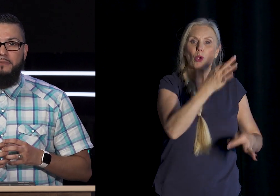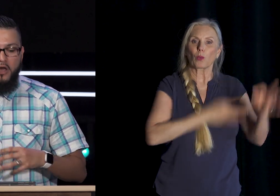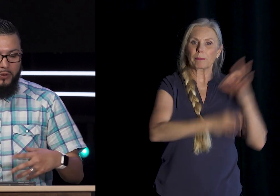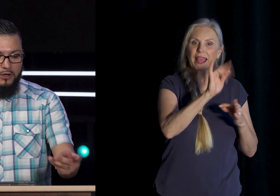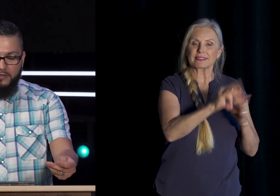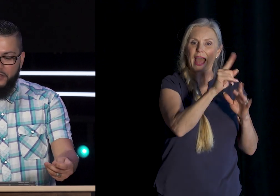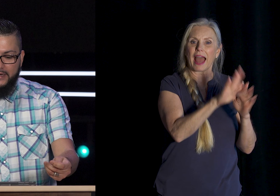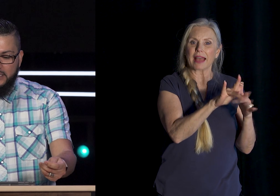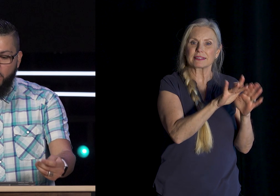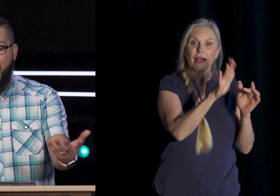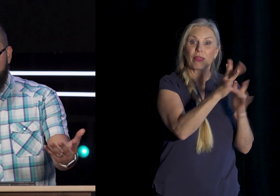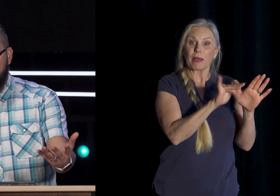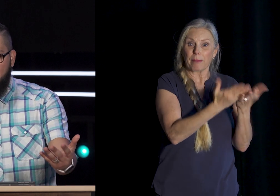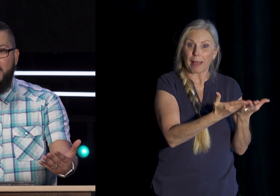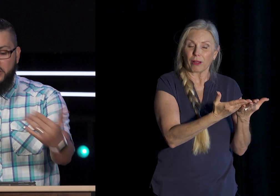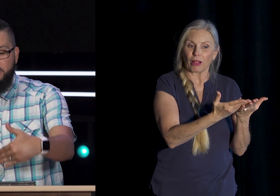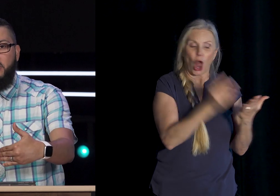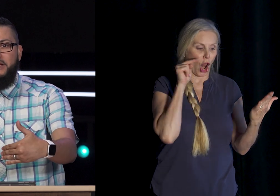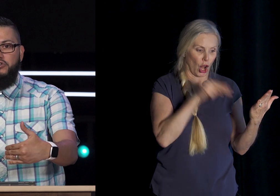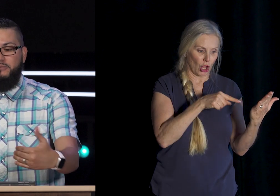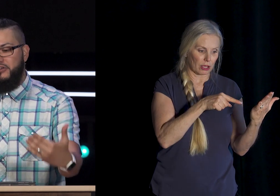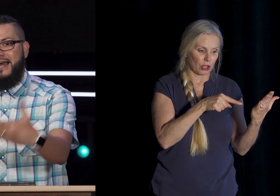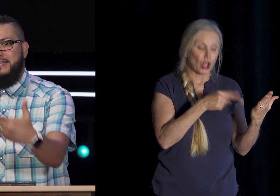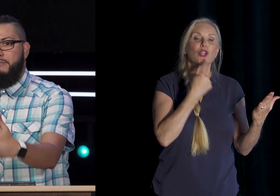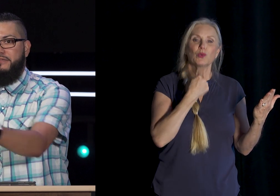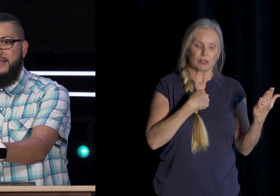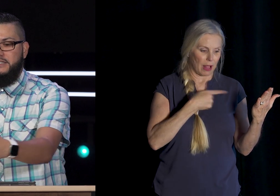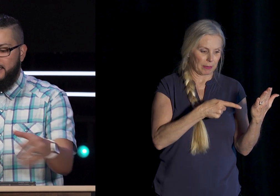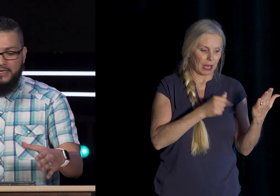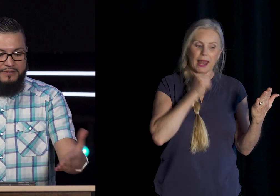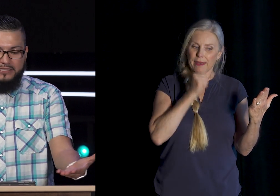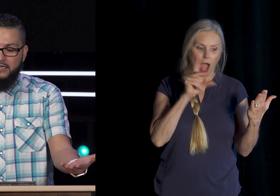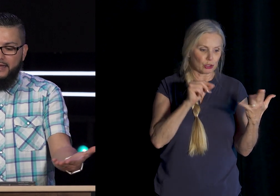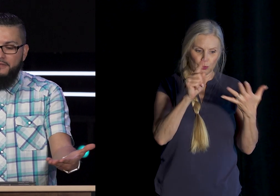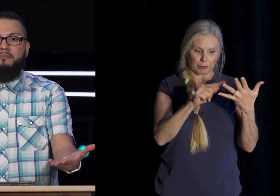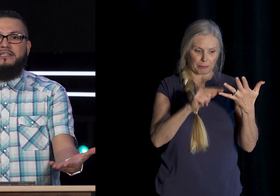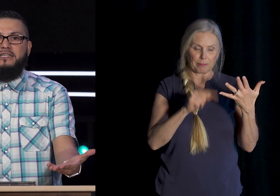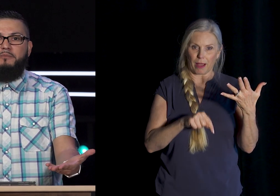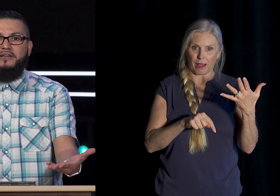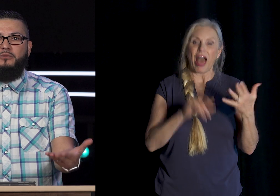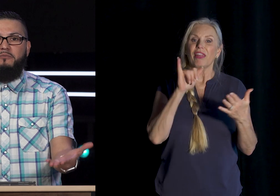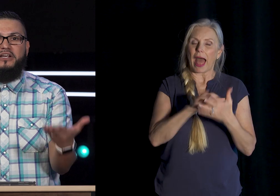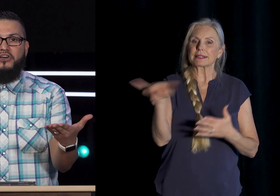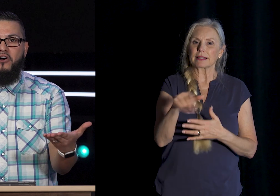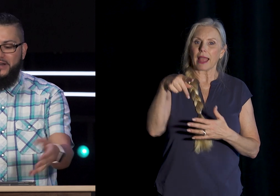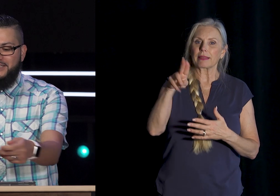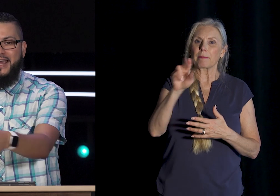We Look At The Things That It's Well Obvious God You Tell Me In Scripture Not To Commit These Sins That's Like The Pieces Of The Puzzle With The Picture Already Standing